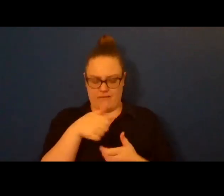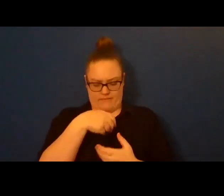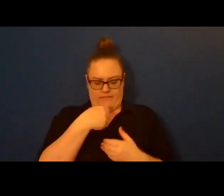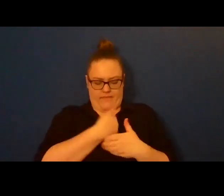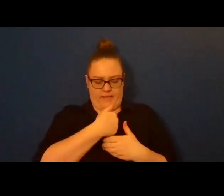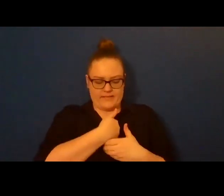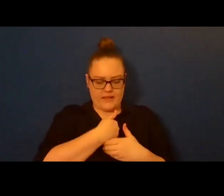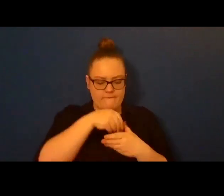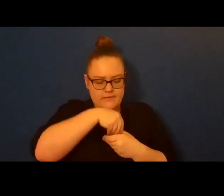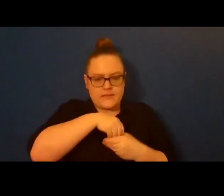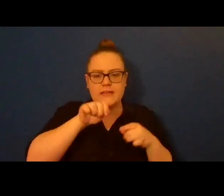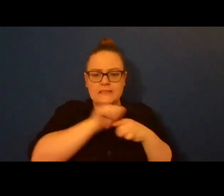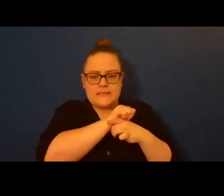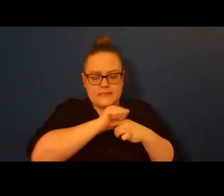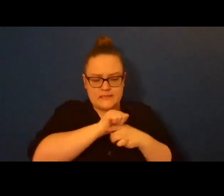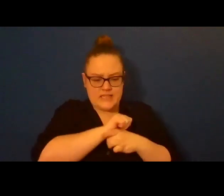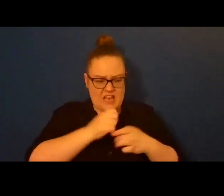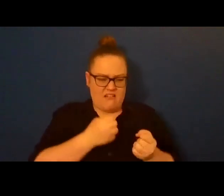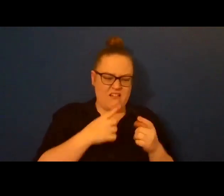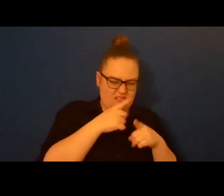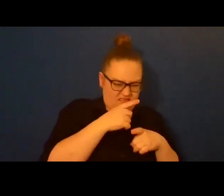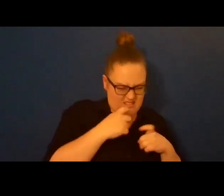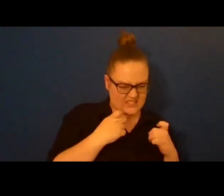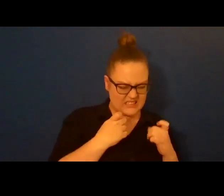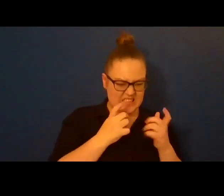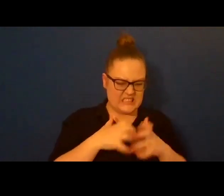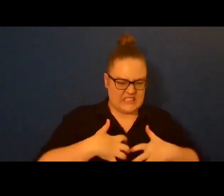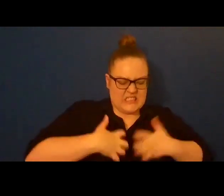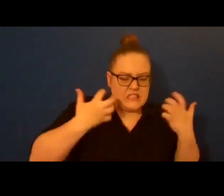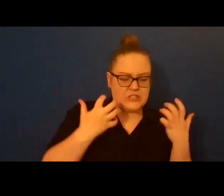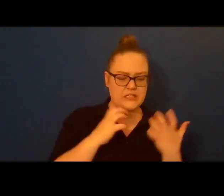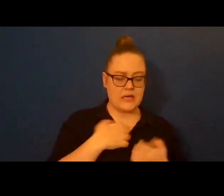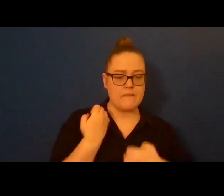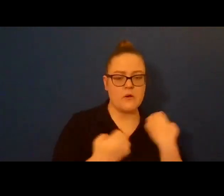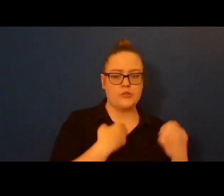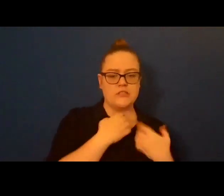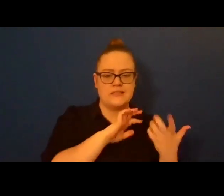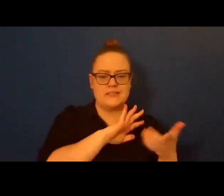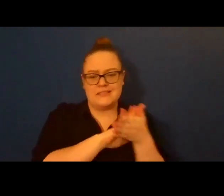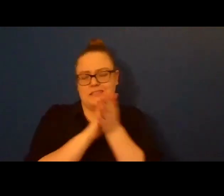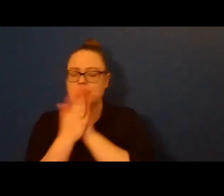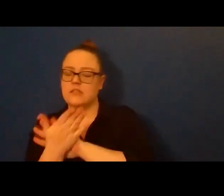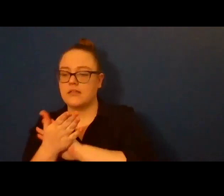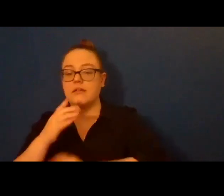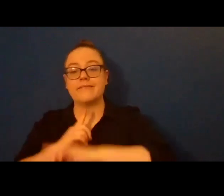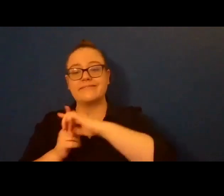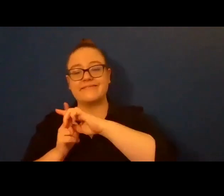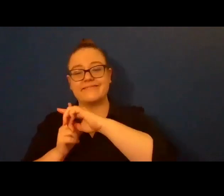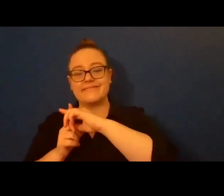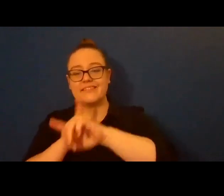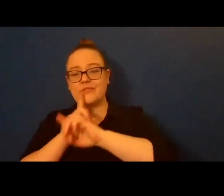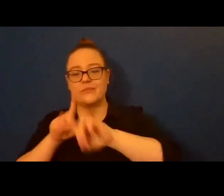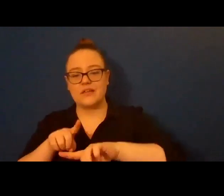visceral, ugly emotion into a positive response. Working with young people, donating what I can,